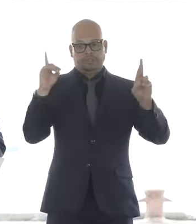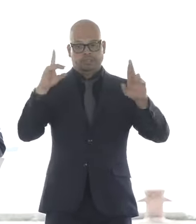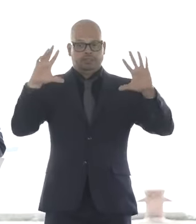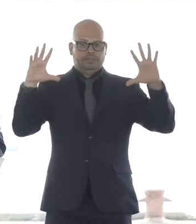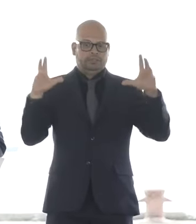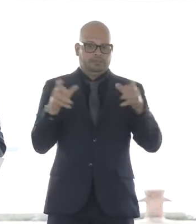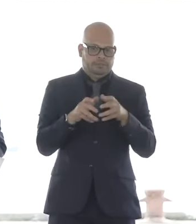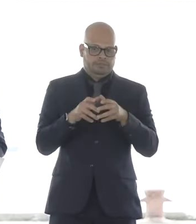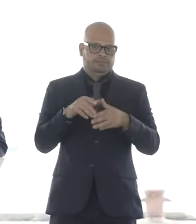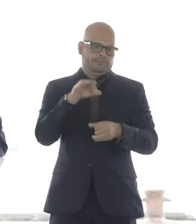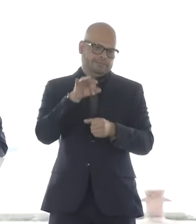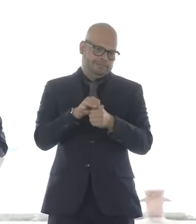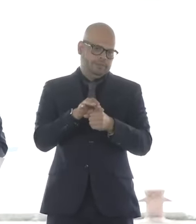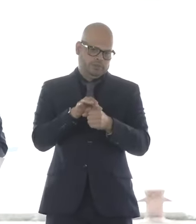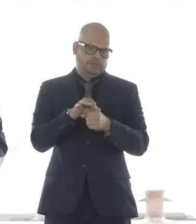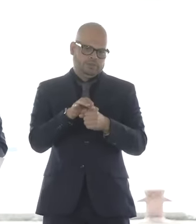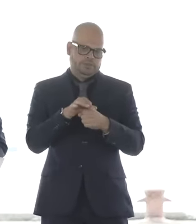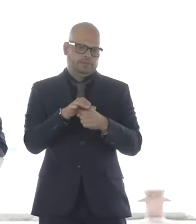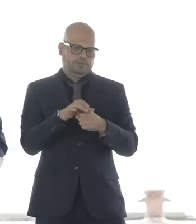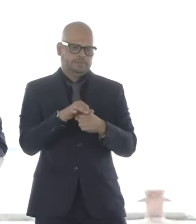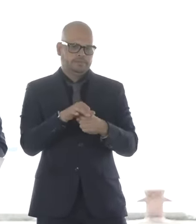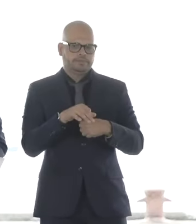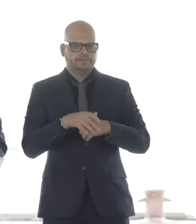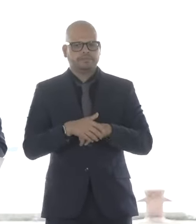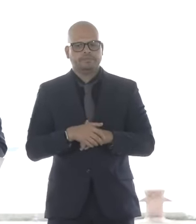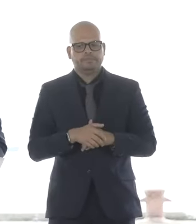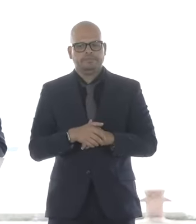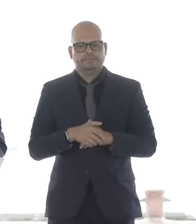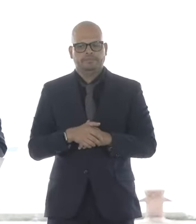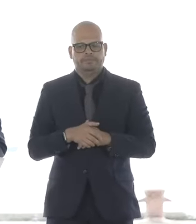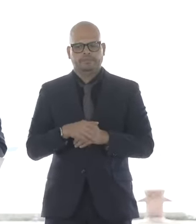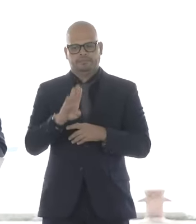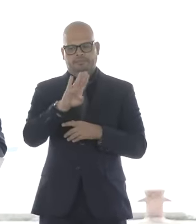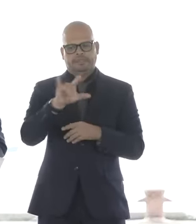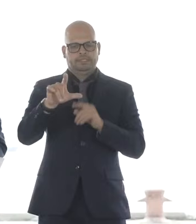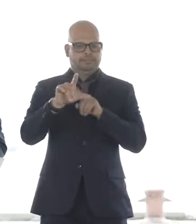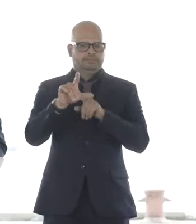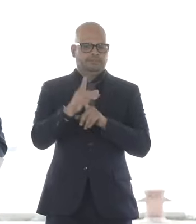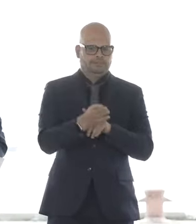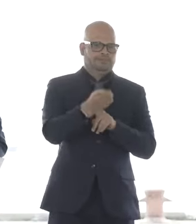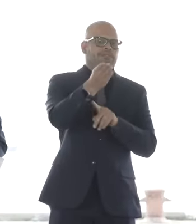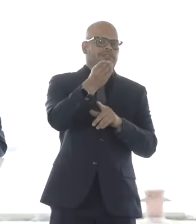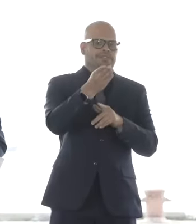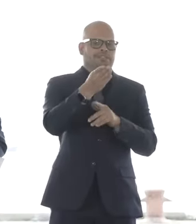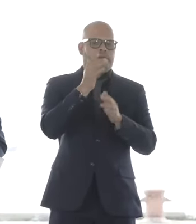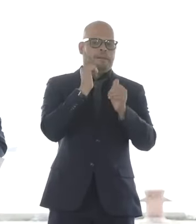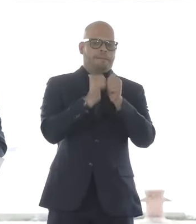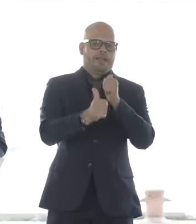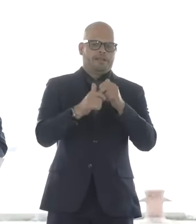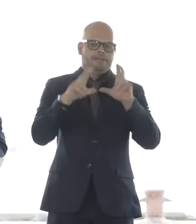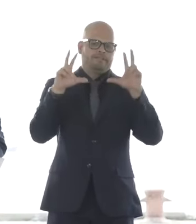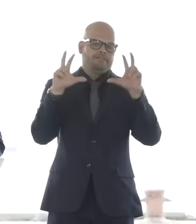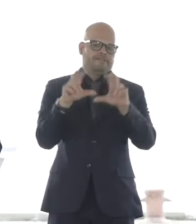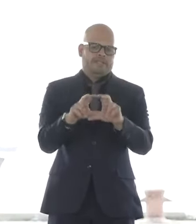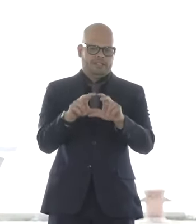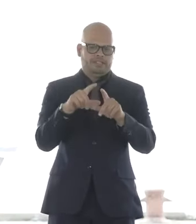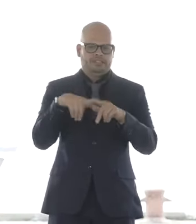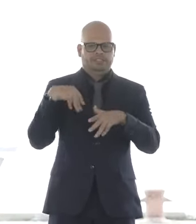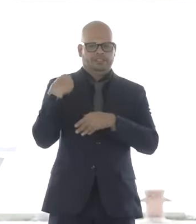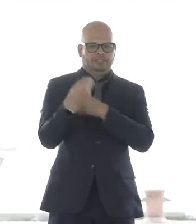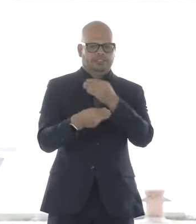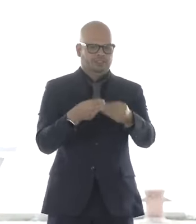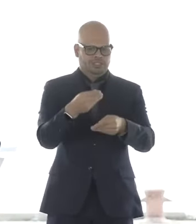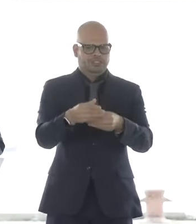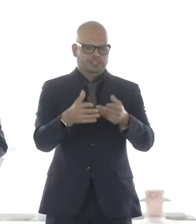or BIL. This investment will benefit communities for generations to come. Since its enactment in November